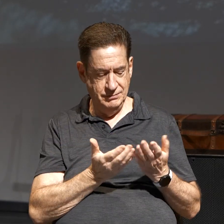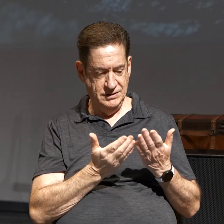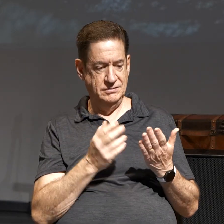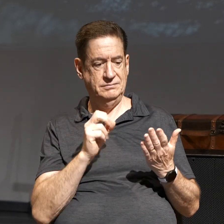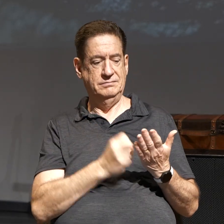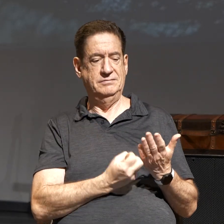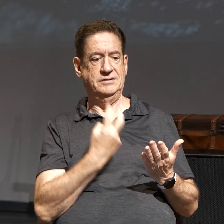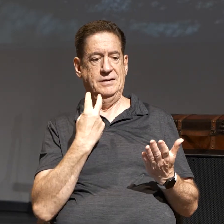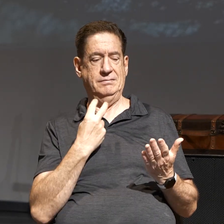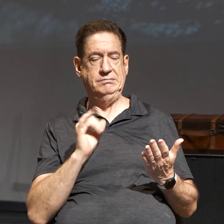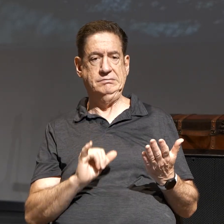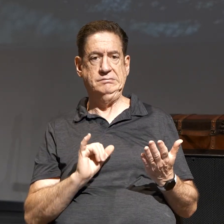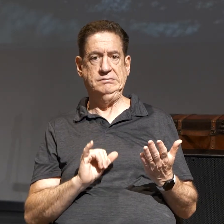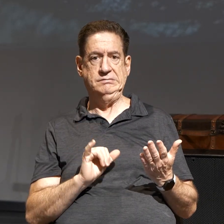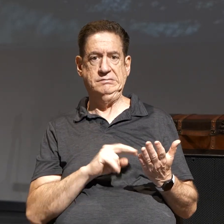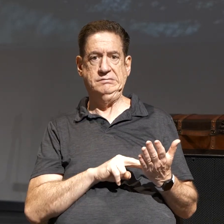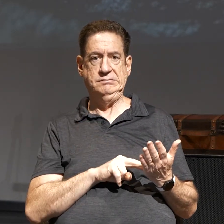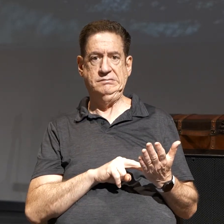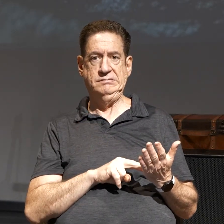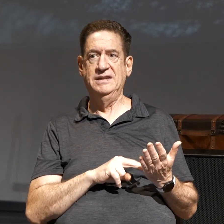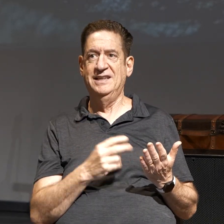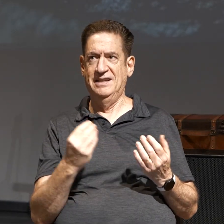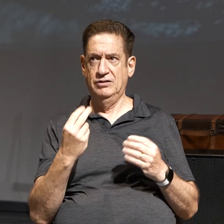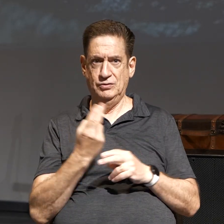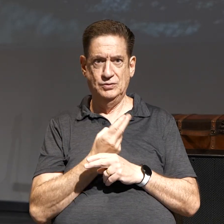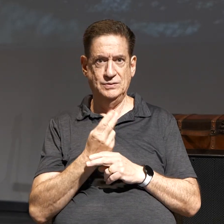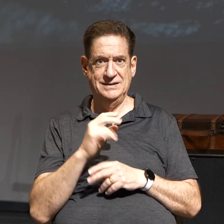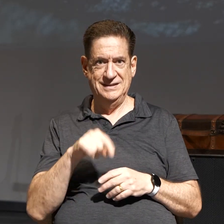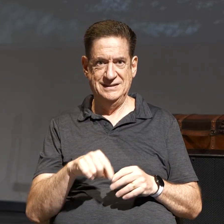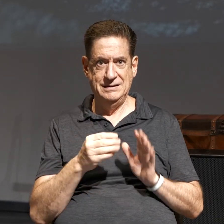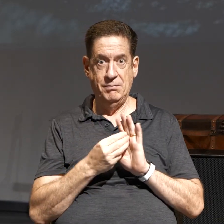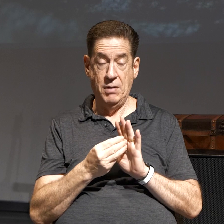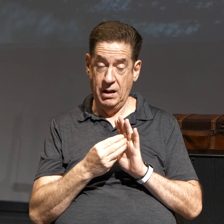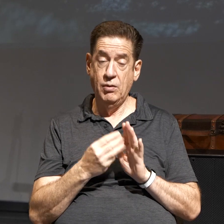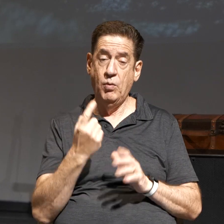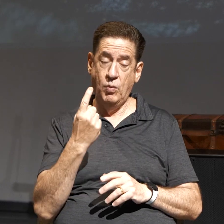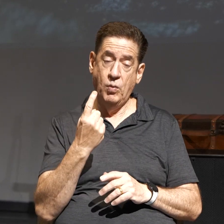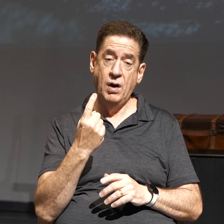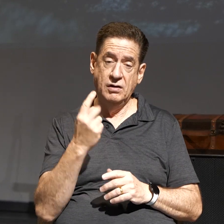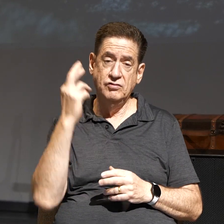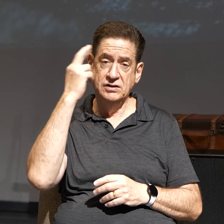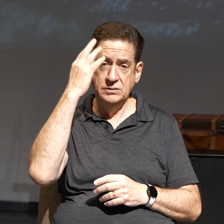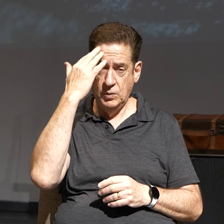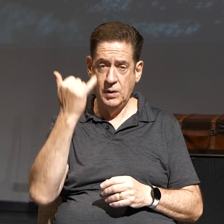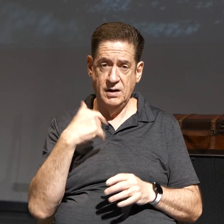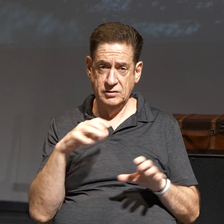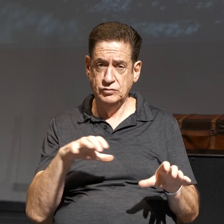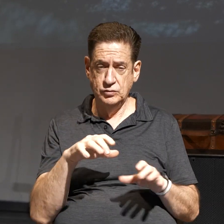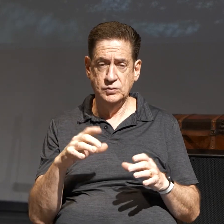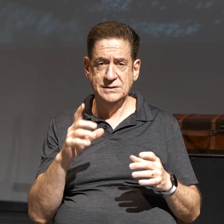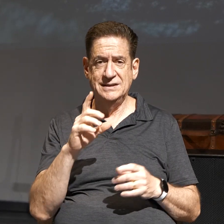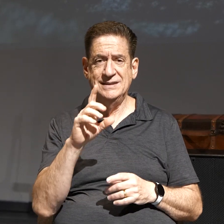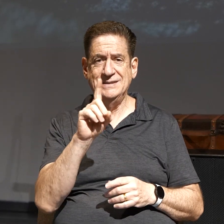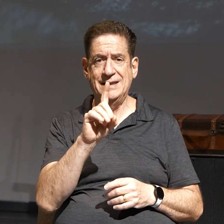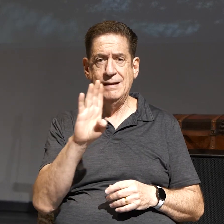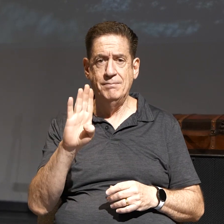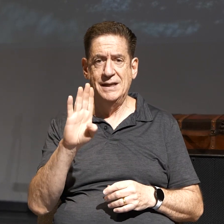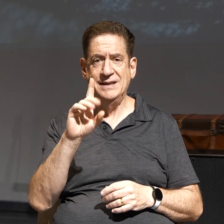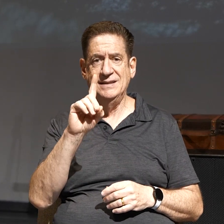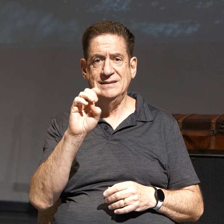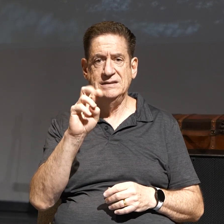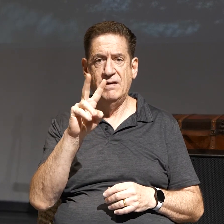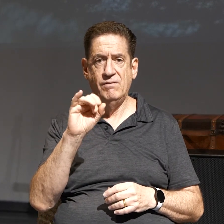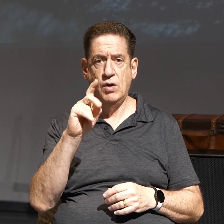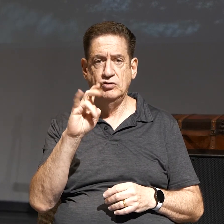the day and begin to use this model. By the way, this is one of the reasons why we're doing DB Devotional. You can find that on